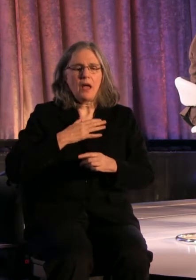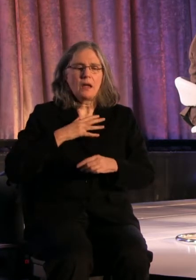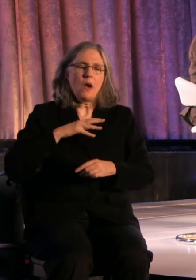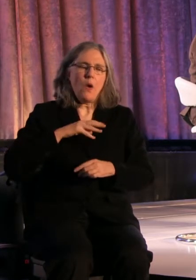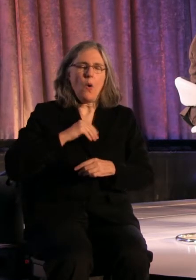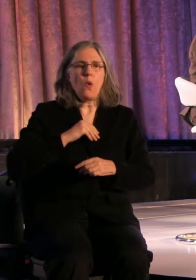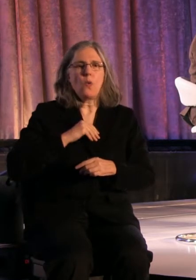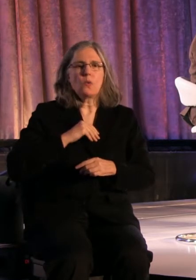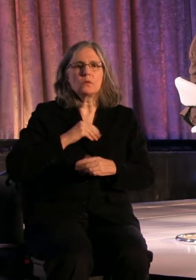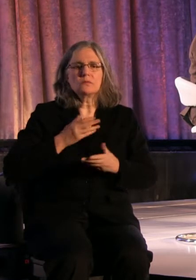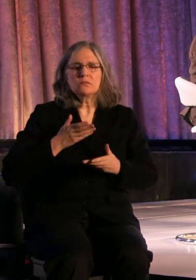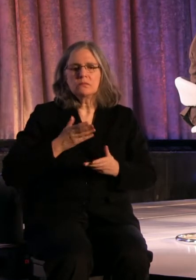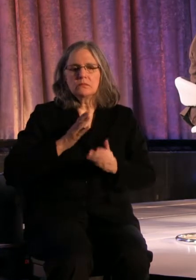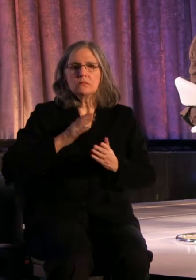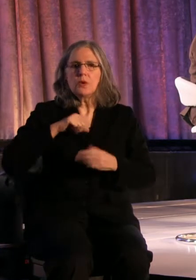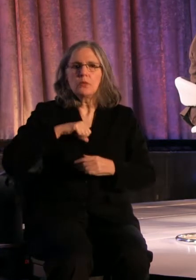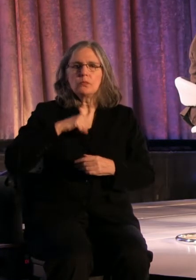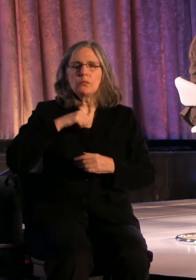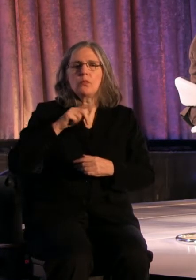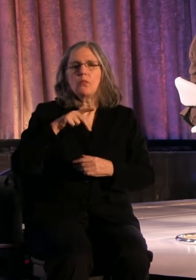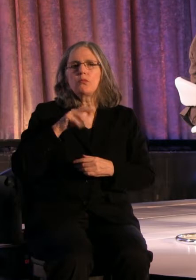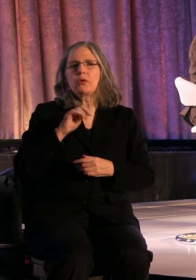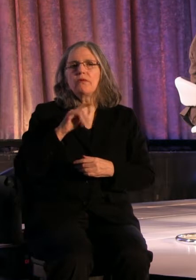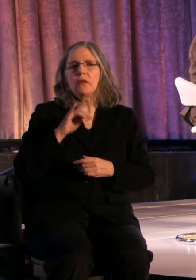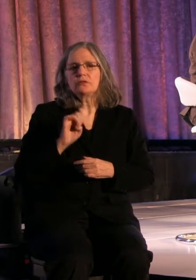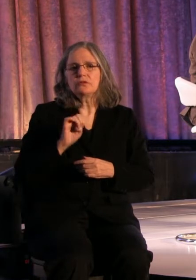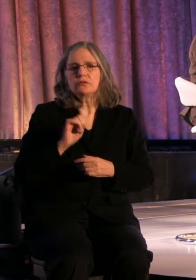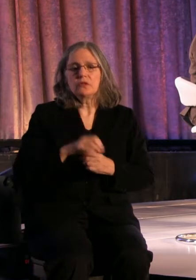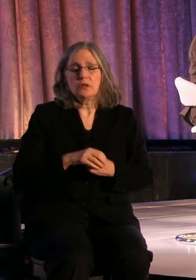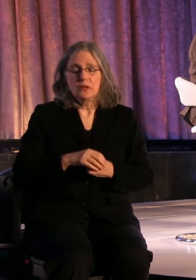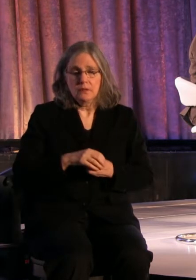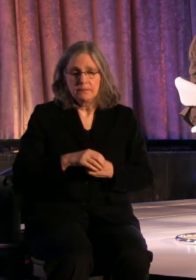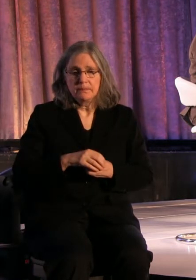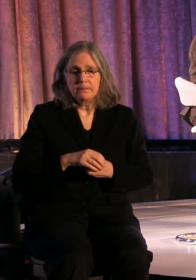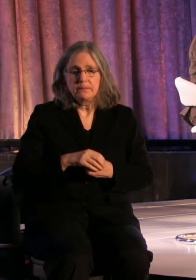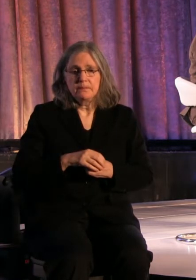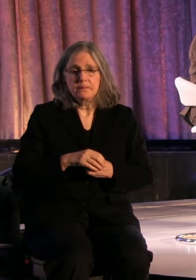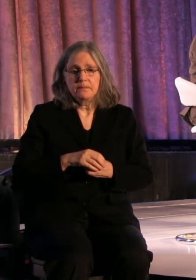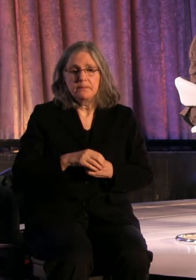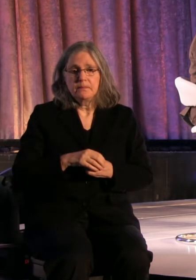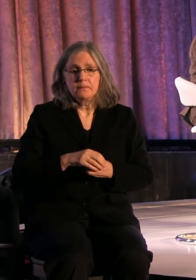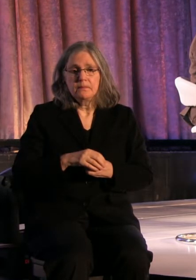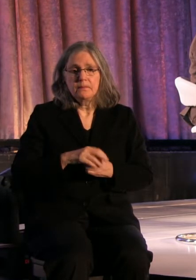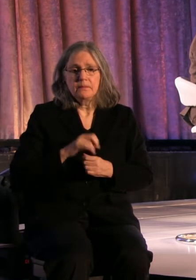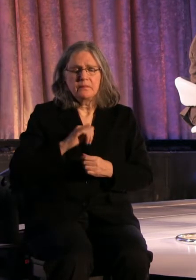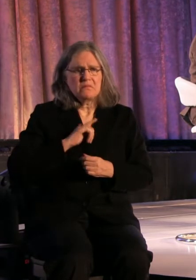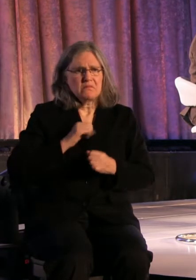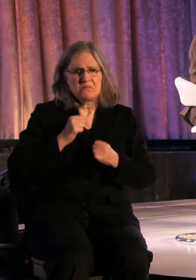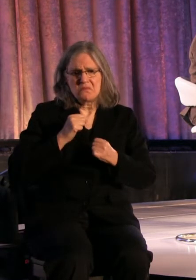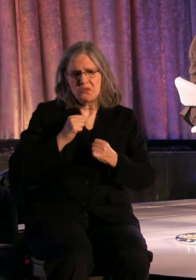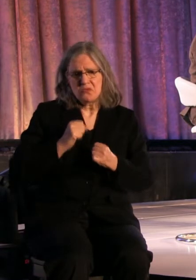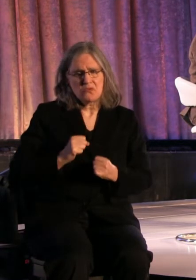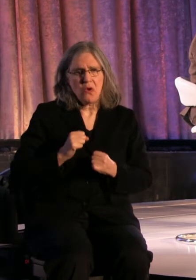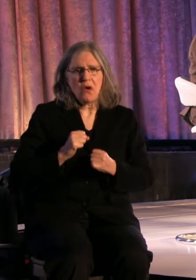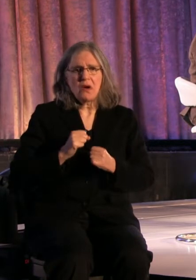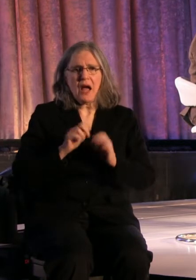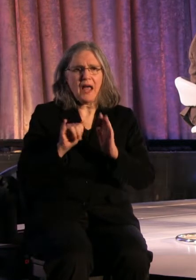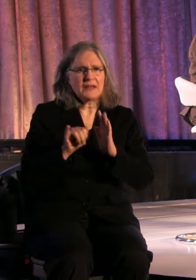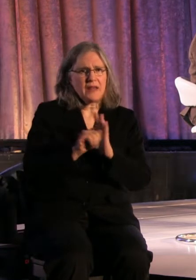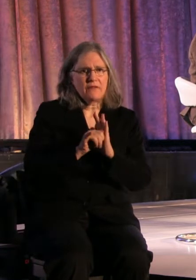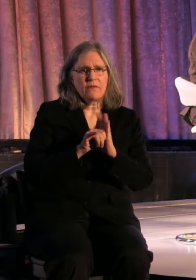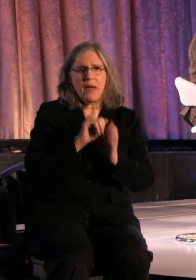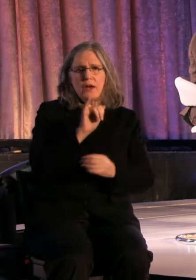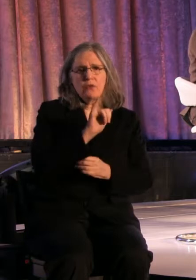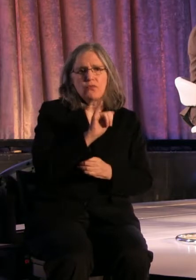Because it was, it's not that I so identified with my Iraqi roots versus